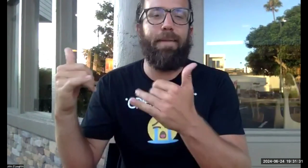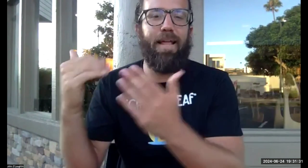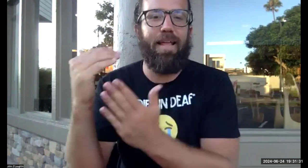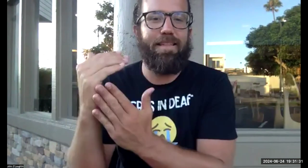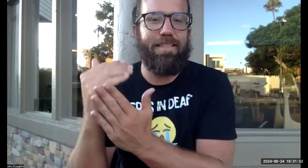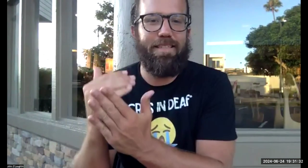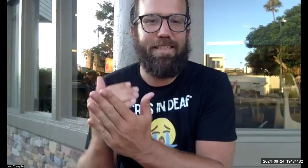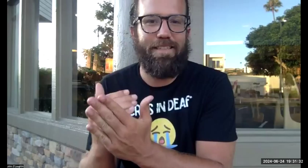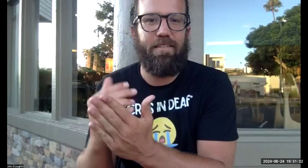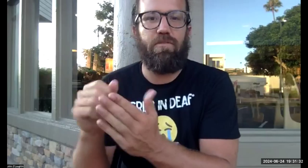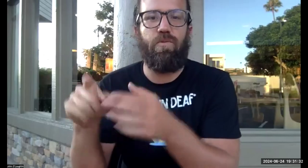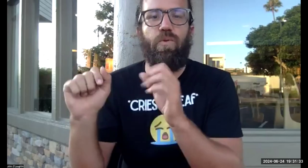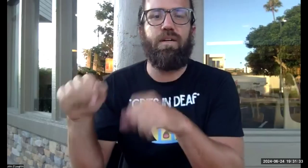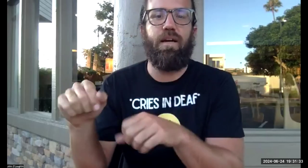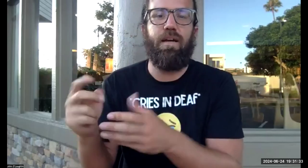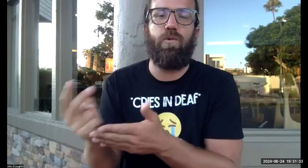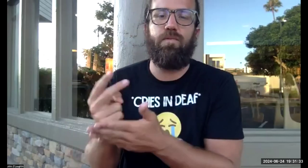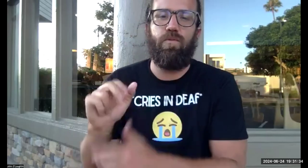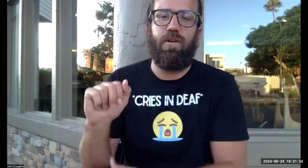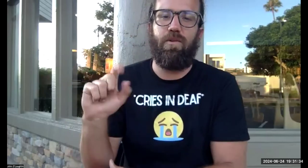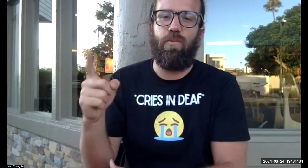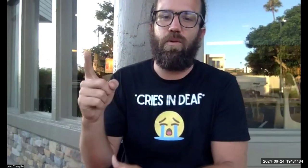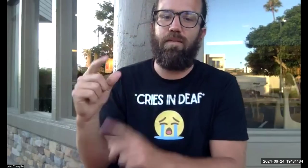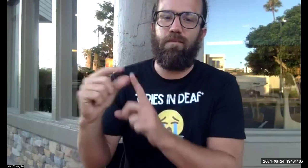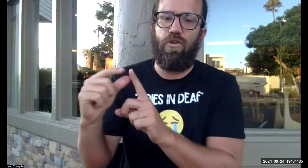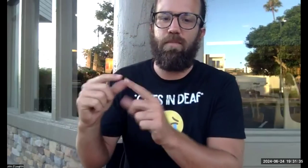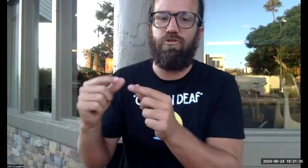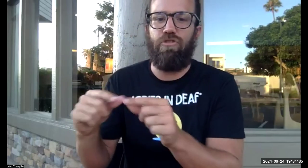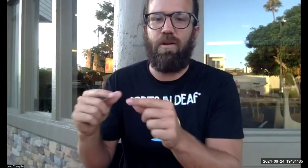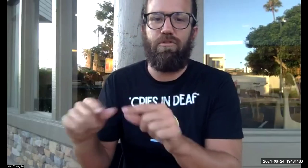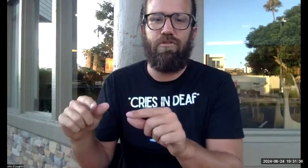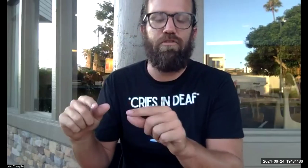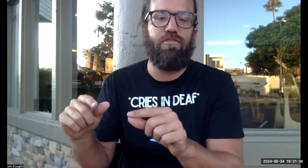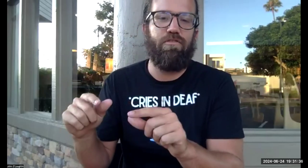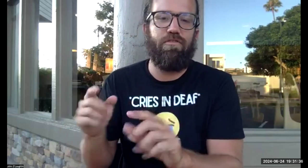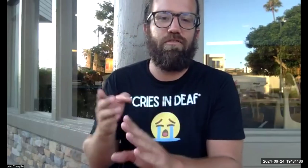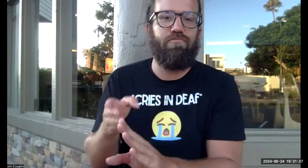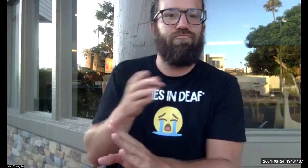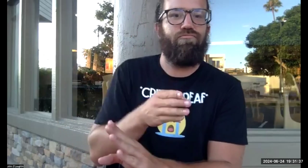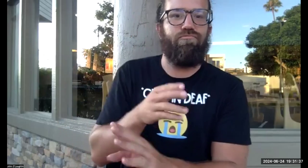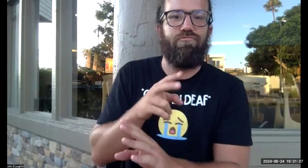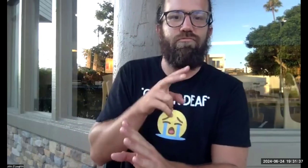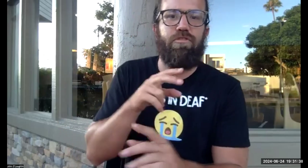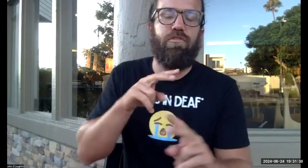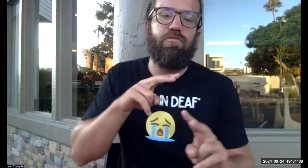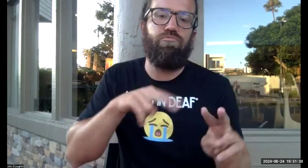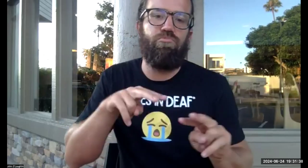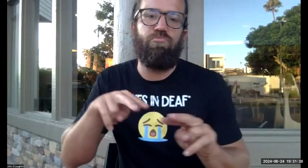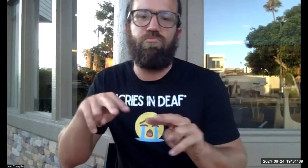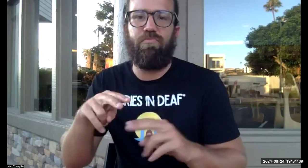playlist, as you will, so that you can review ASL 1 grammar and vocabulary if